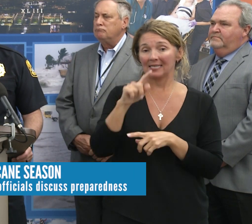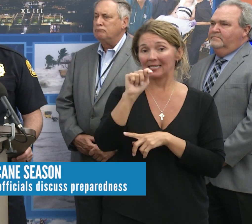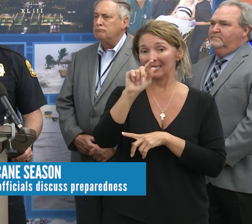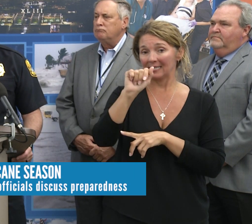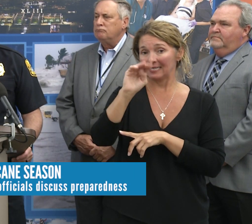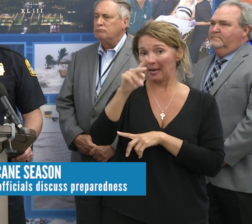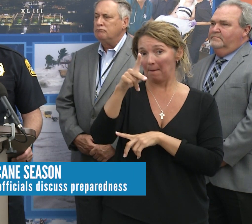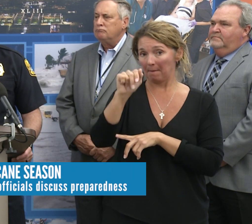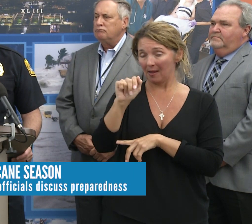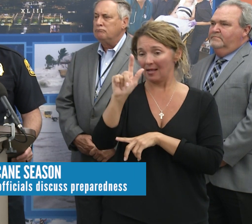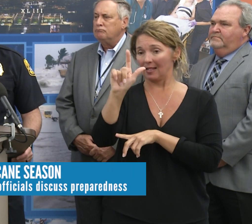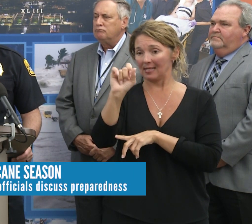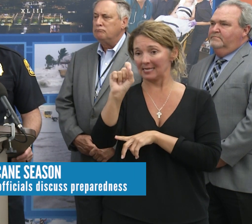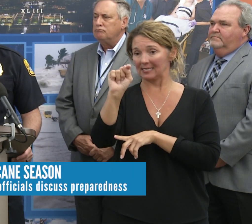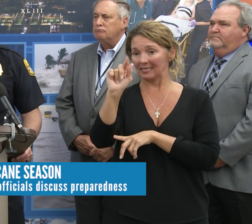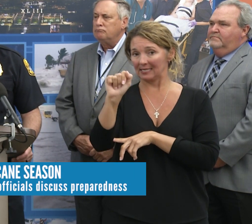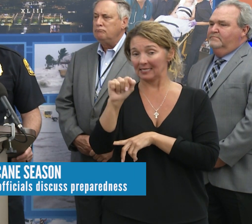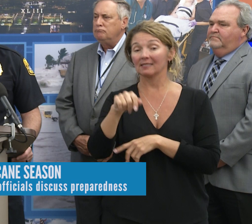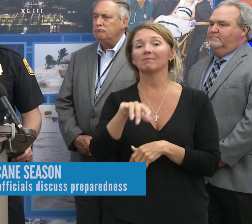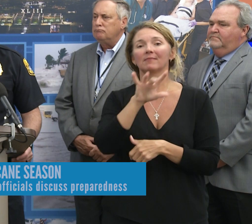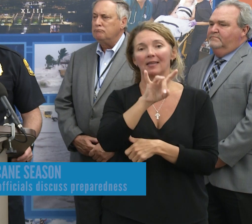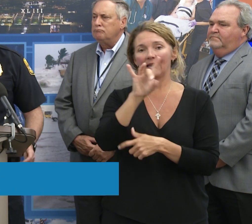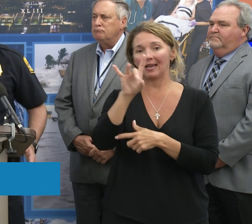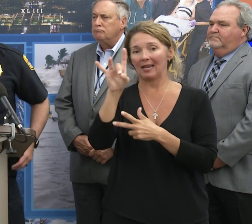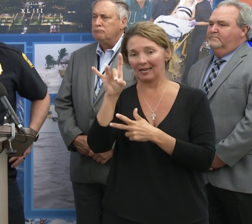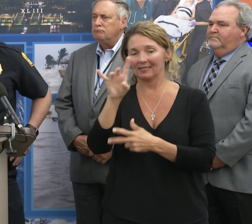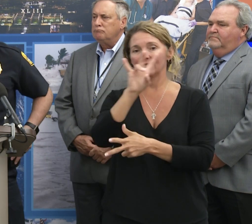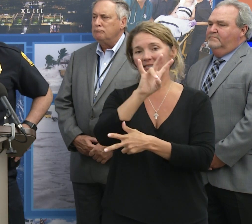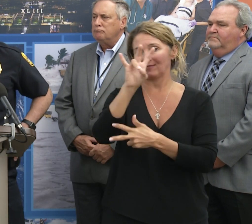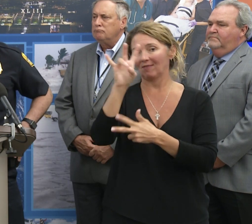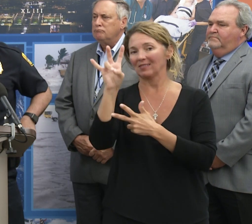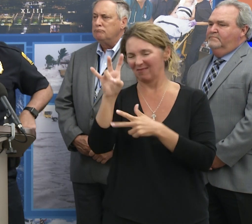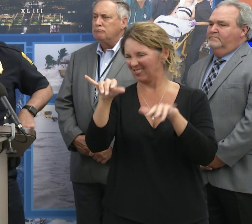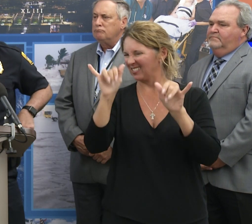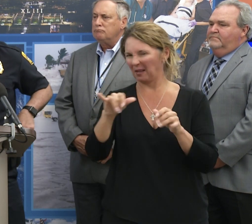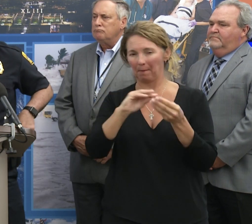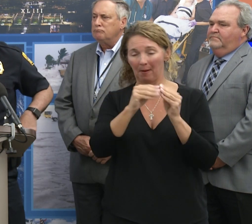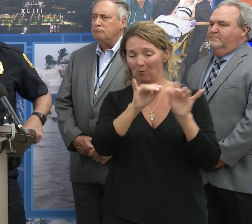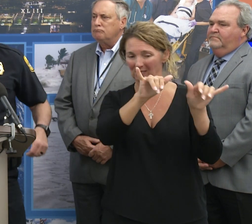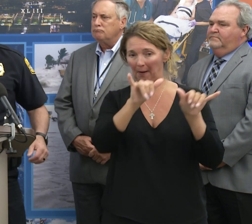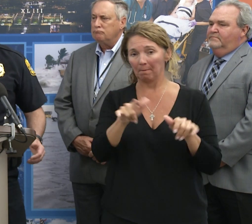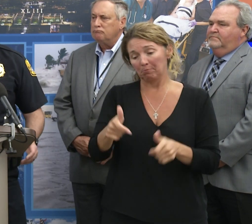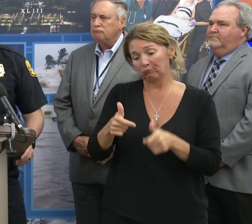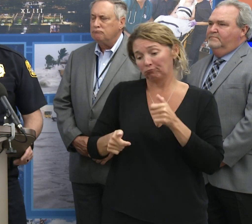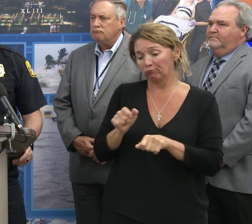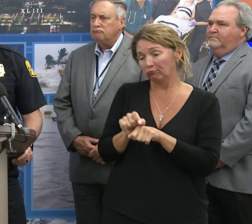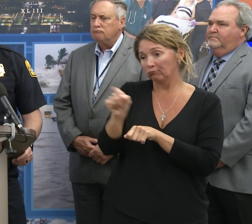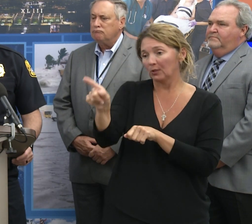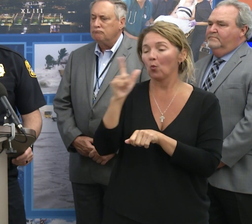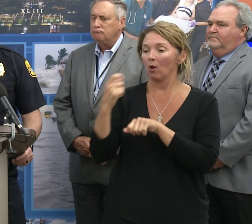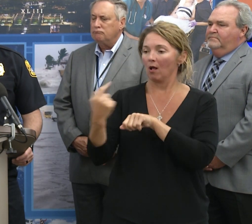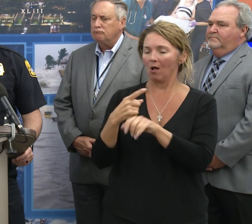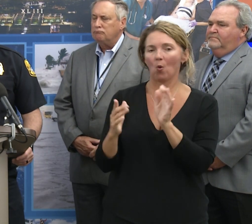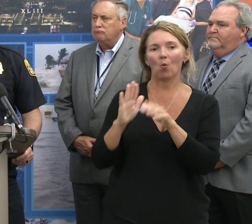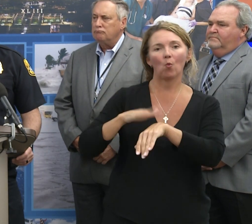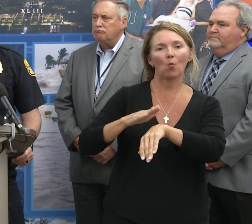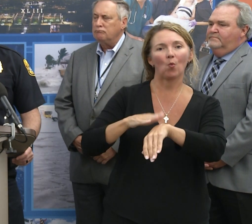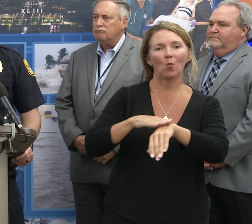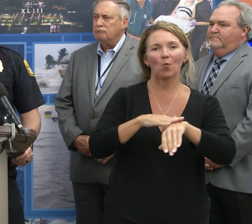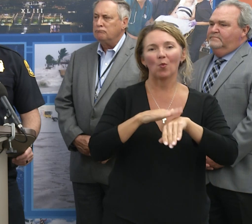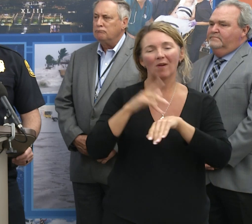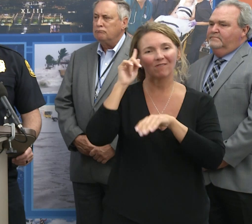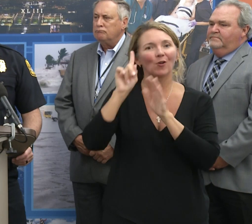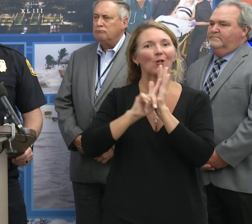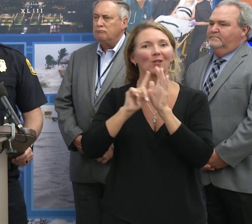Tampa lista to eight, eight, eight, seven, seven, seven, the same exact number. And that can give you updates. One of the other